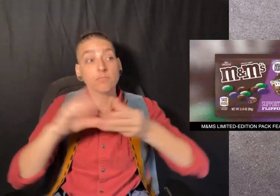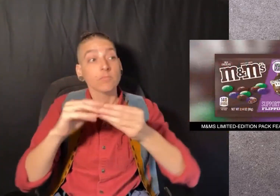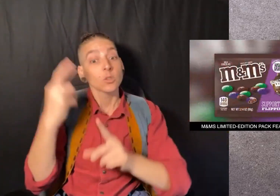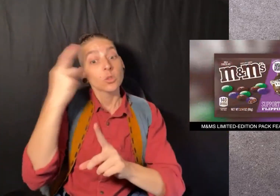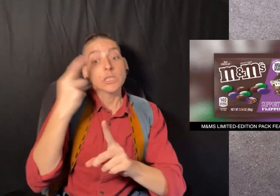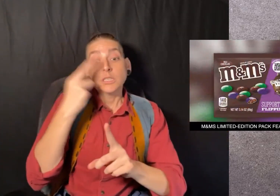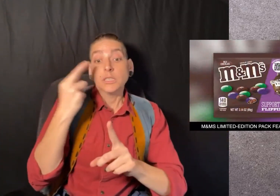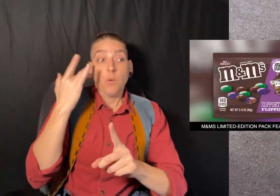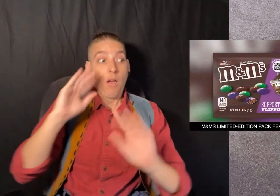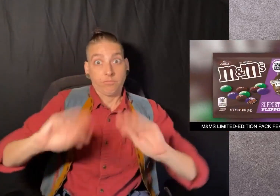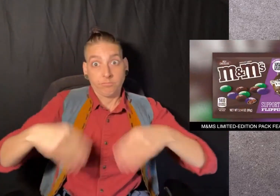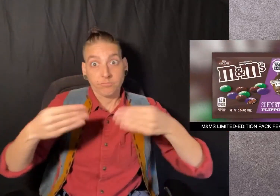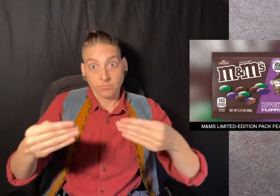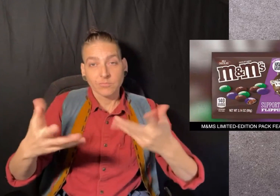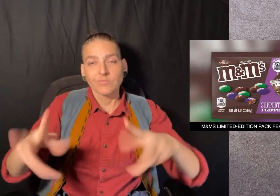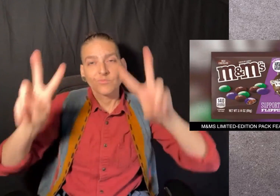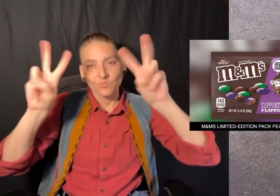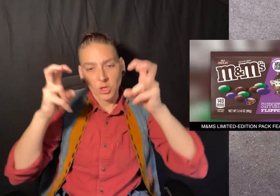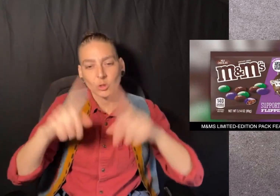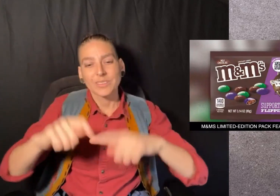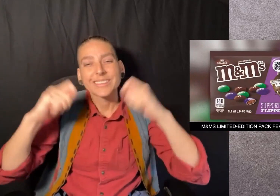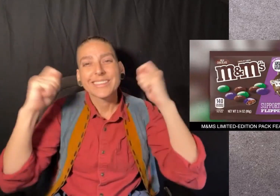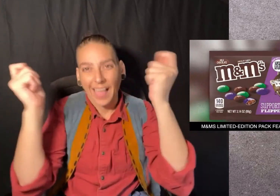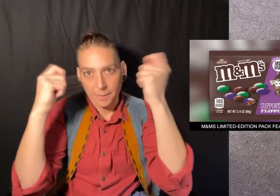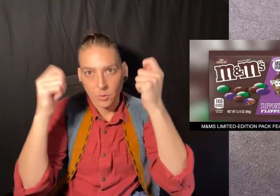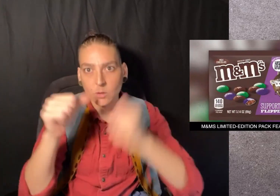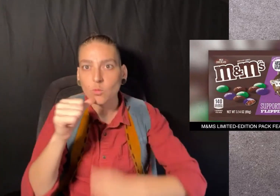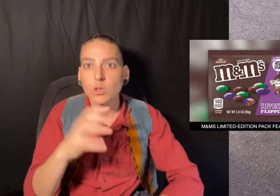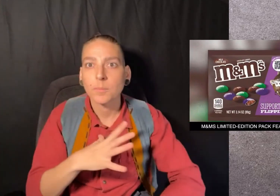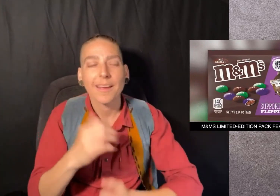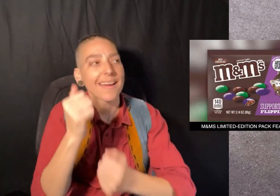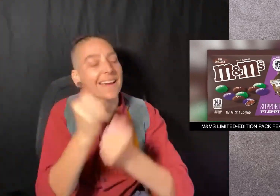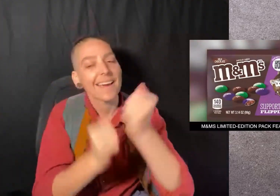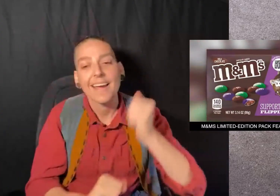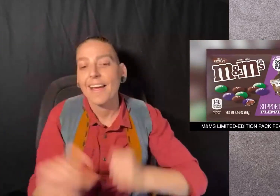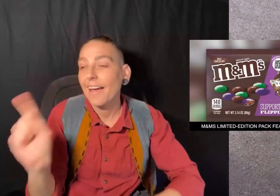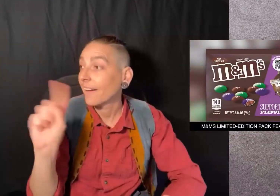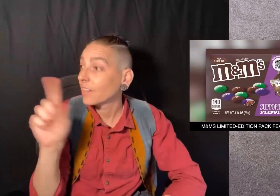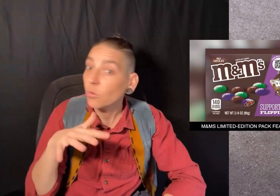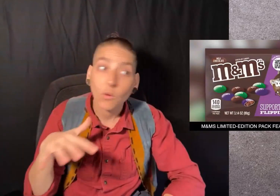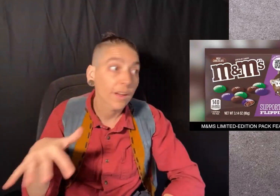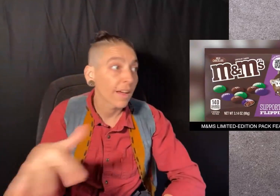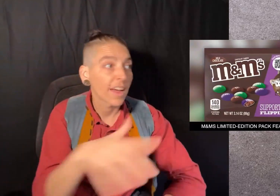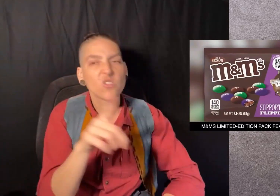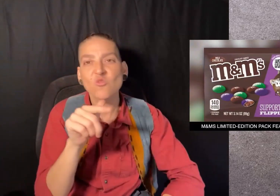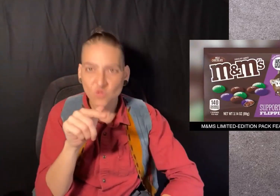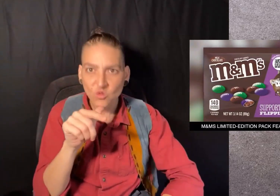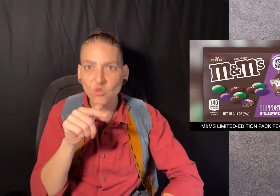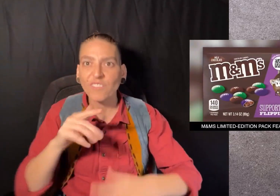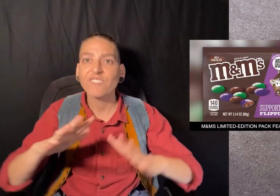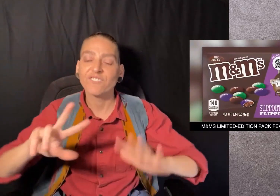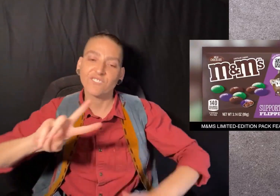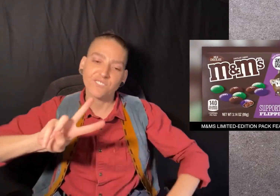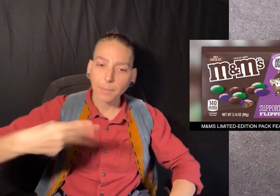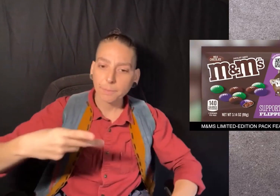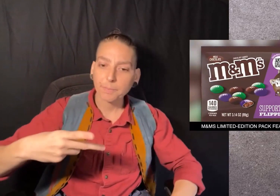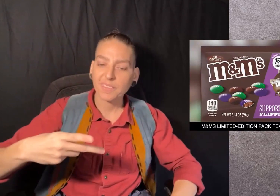M&M says the reason is to, quote, celebrate women everywhere who are